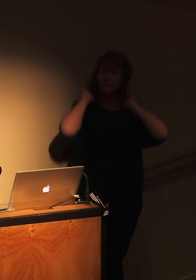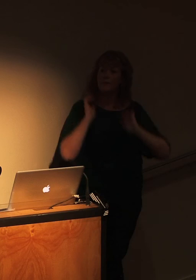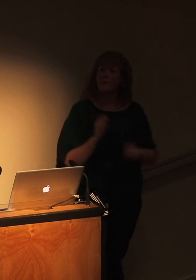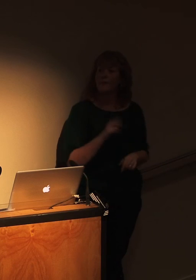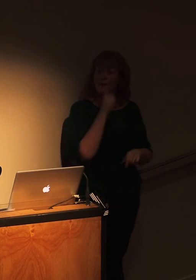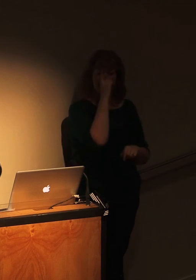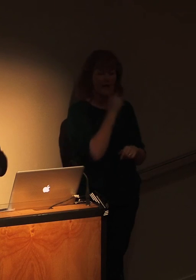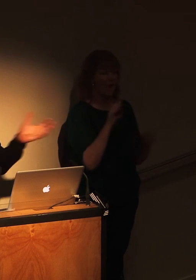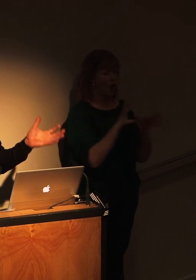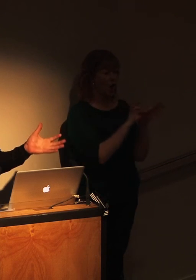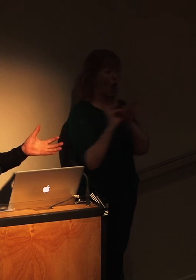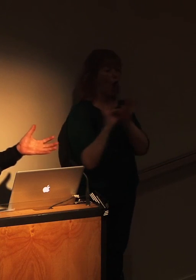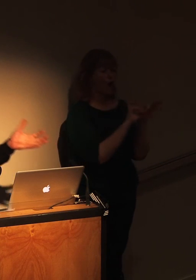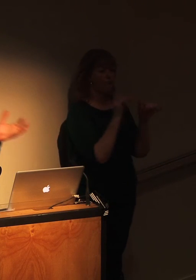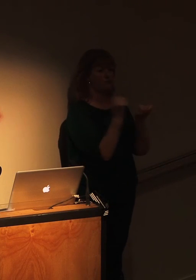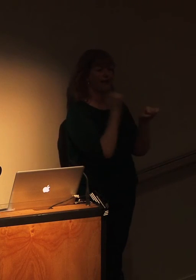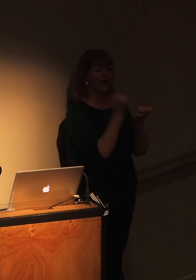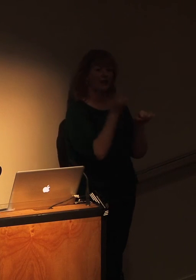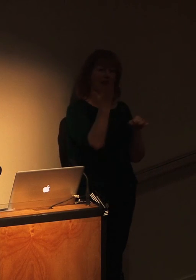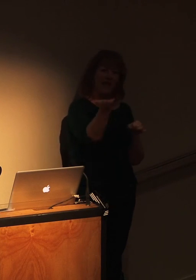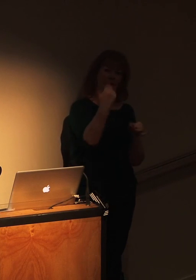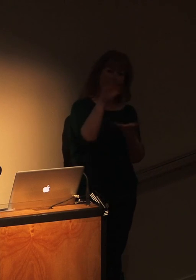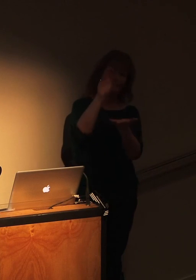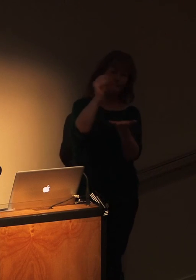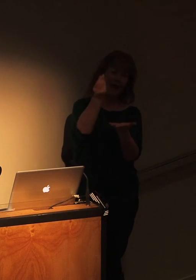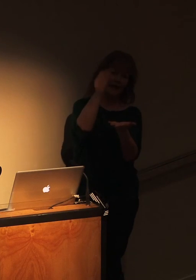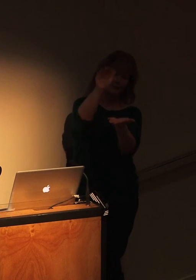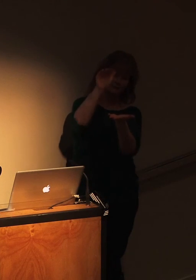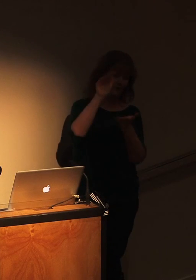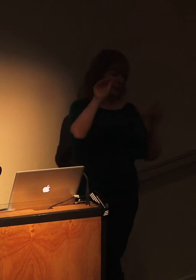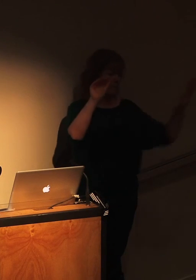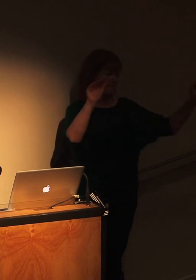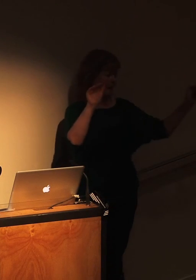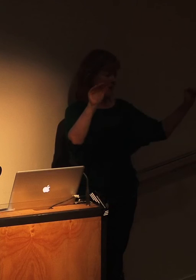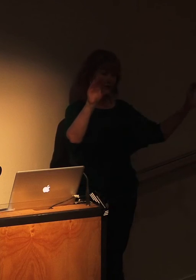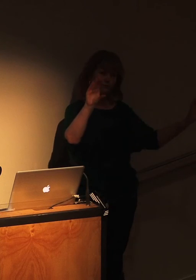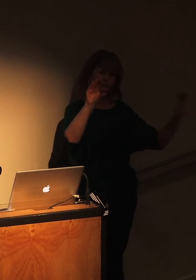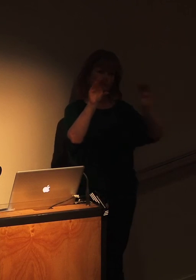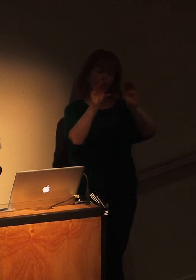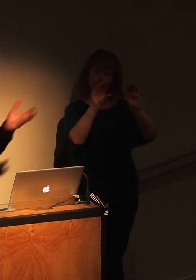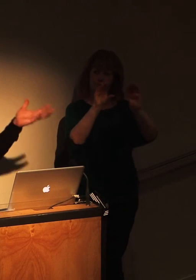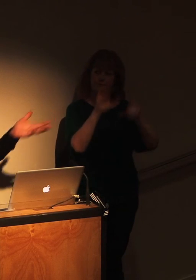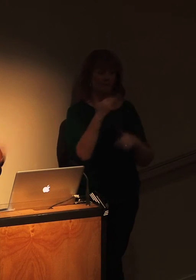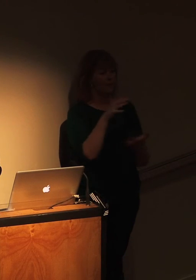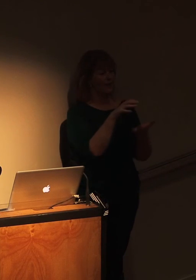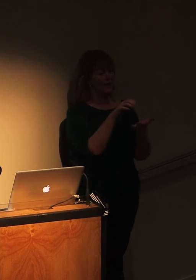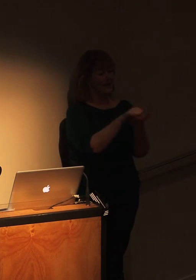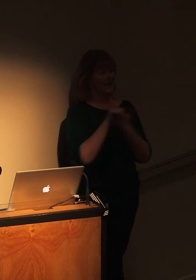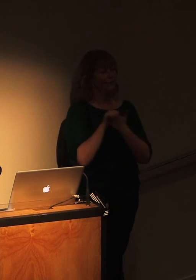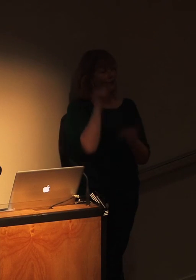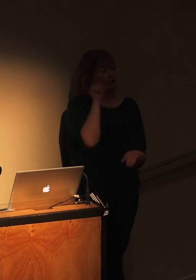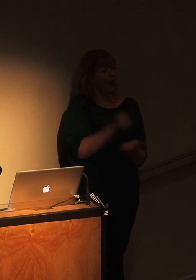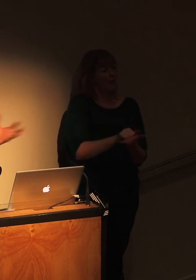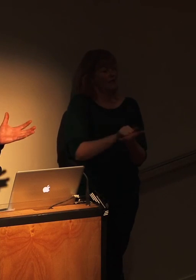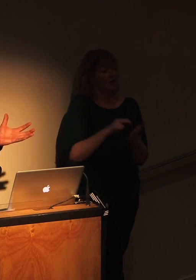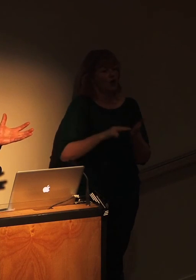do a co-production where they put in some money and we put in some money and we might keep the rights to North America or to the US or